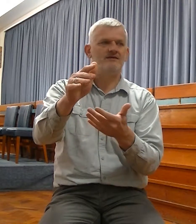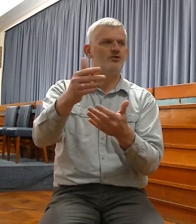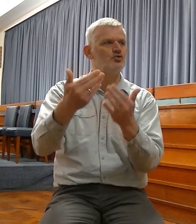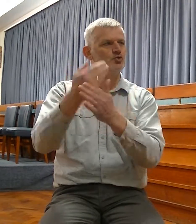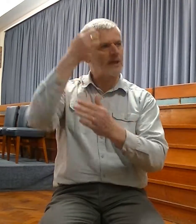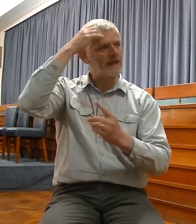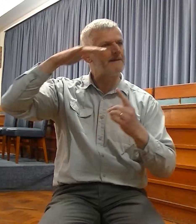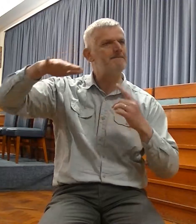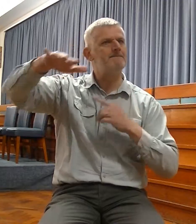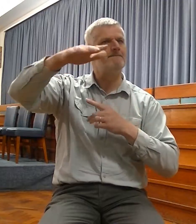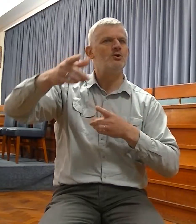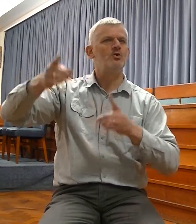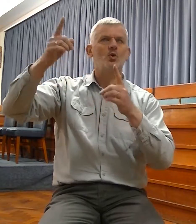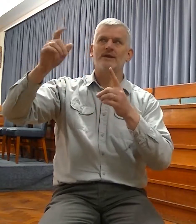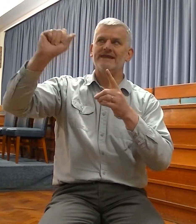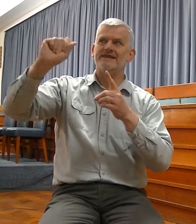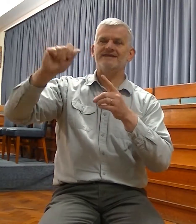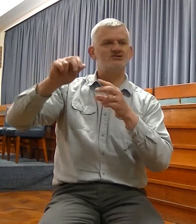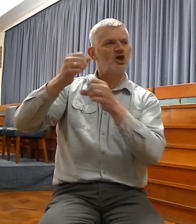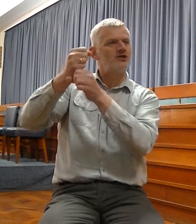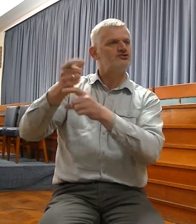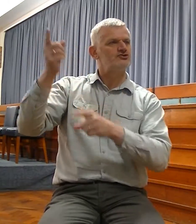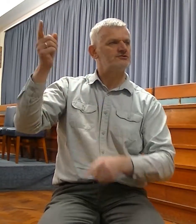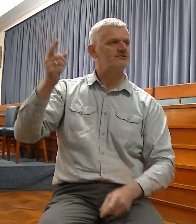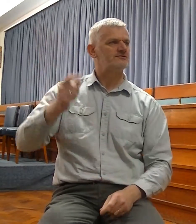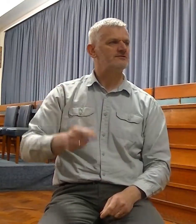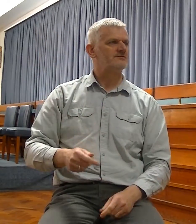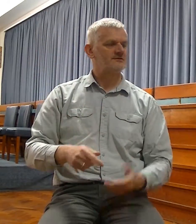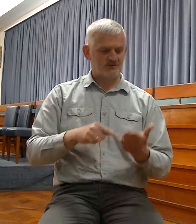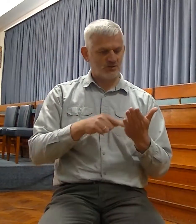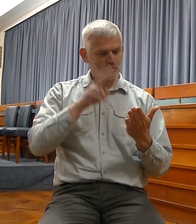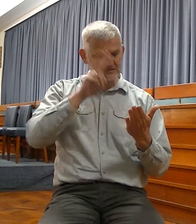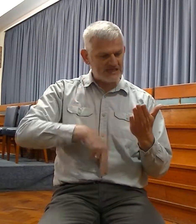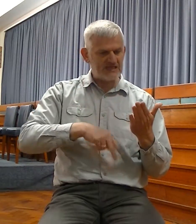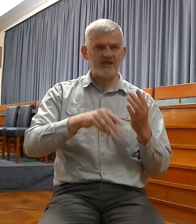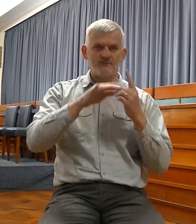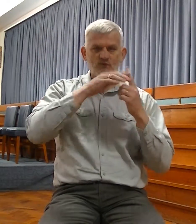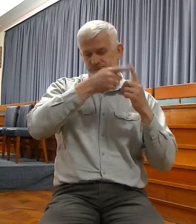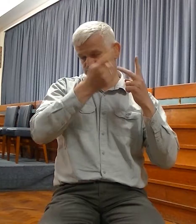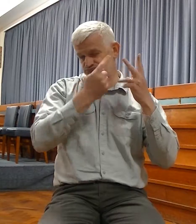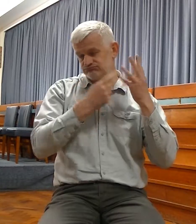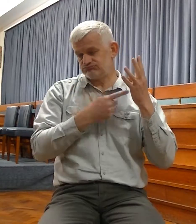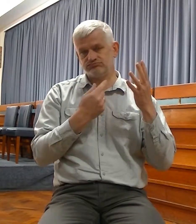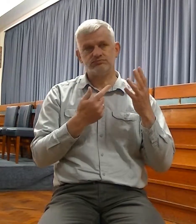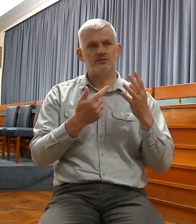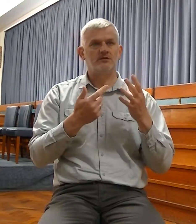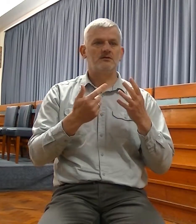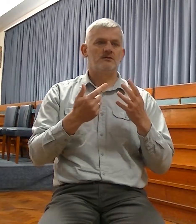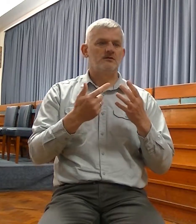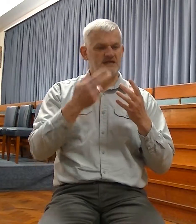our righteousness, names of Christ, all here in the book of the prophet Jeremiah. Now